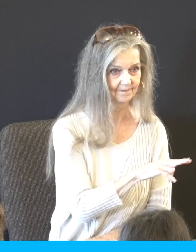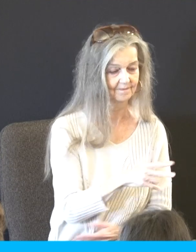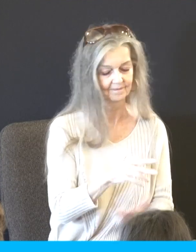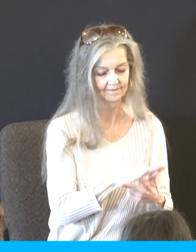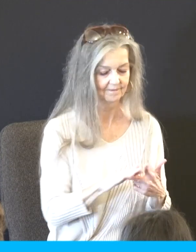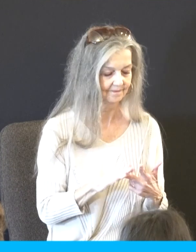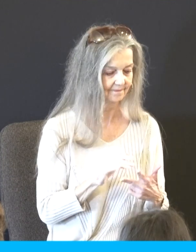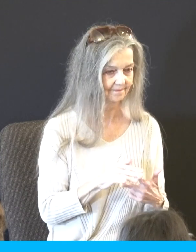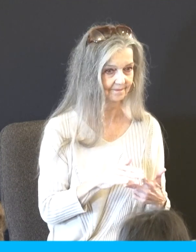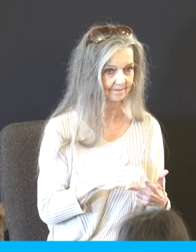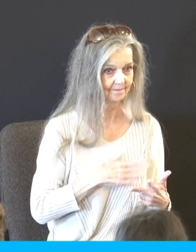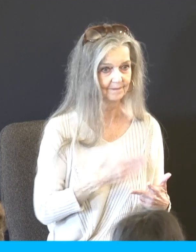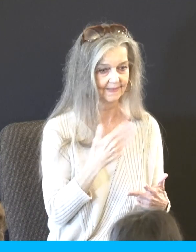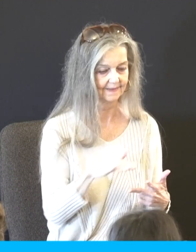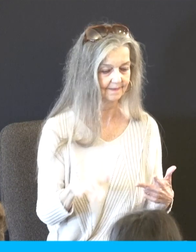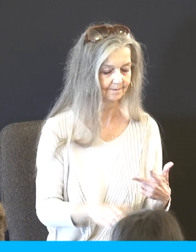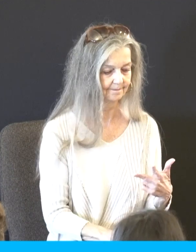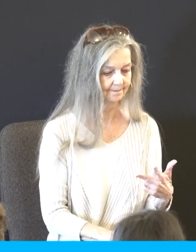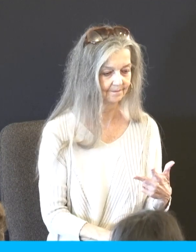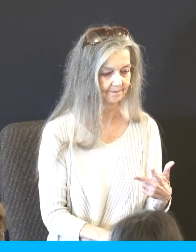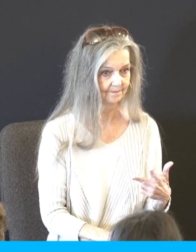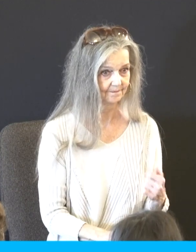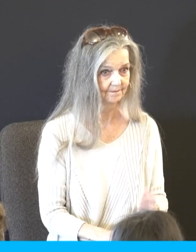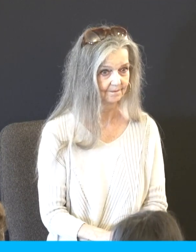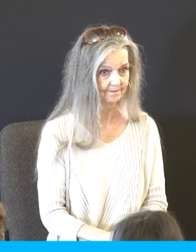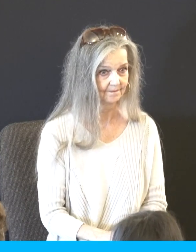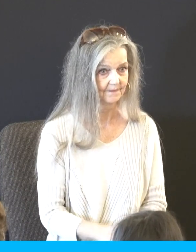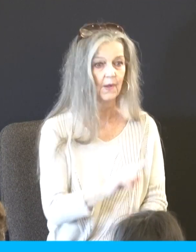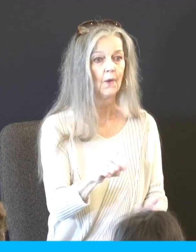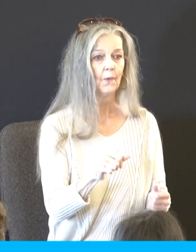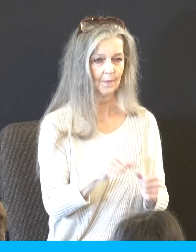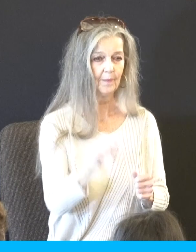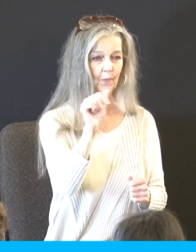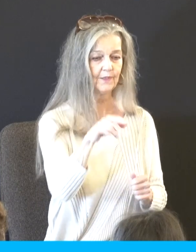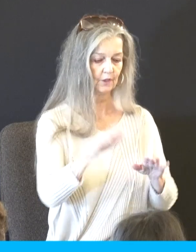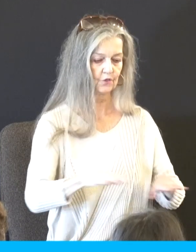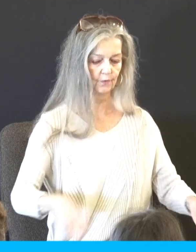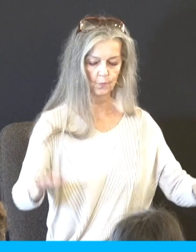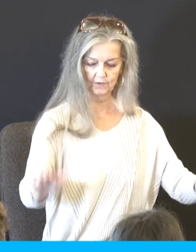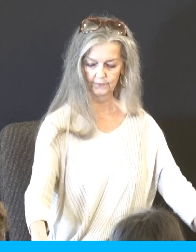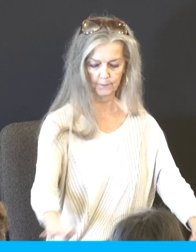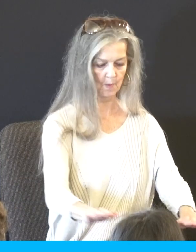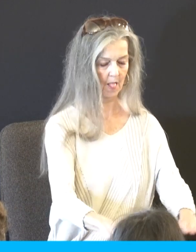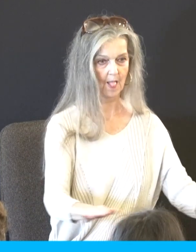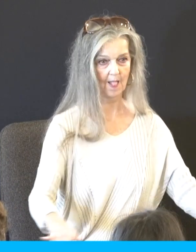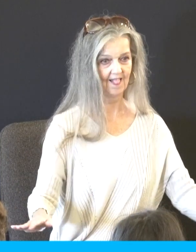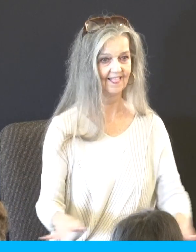1, Gen 2, Gen 3. Back with Gen 1, remember those days when all your kids are small, so you didn't have after school sports, part time